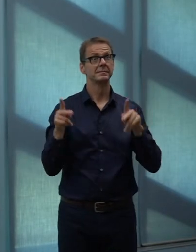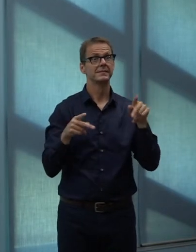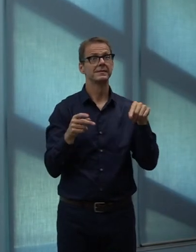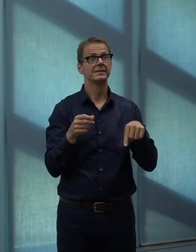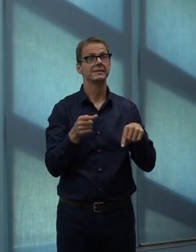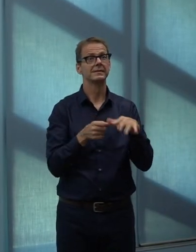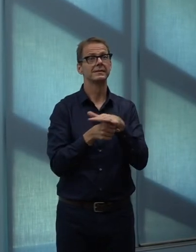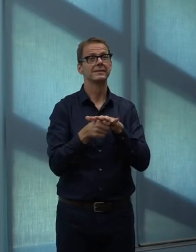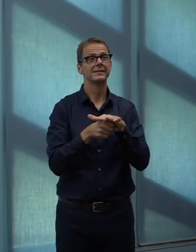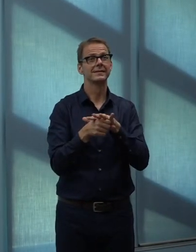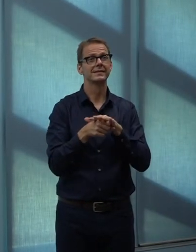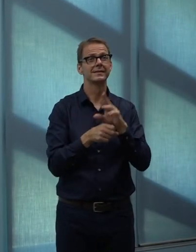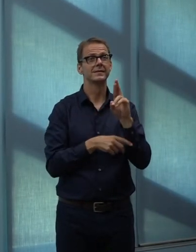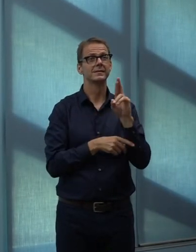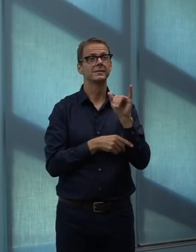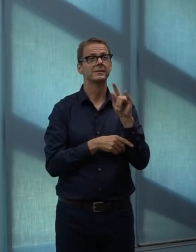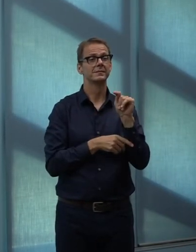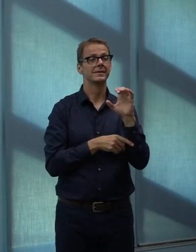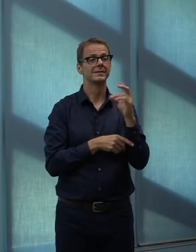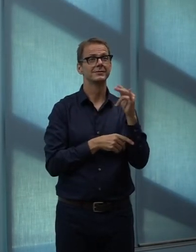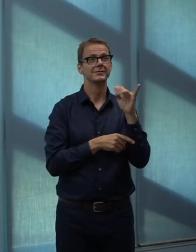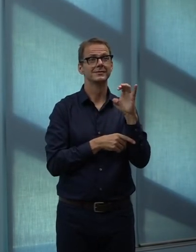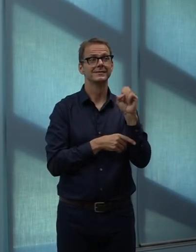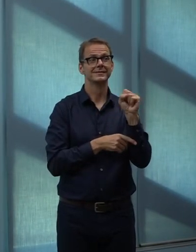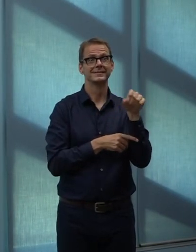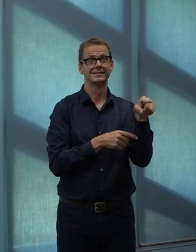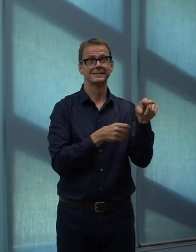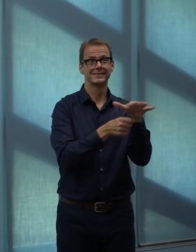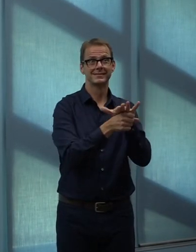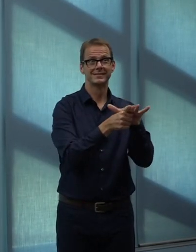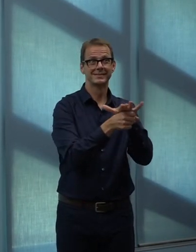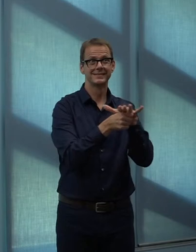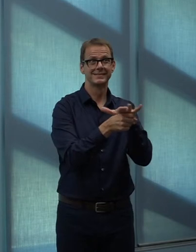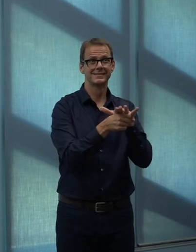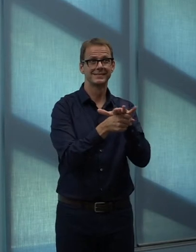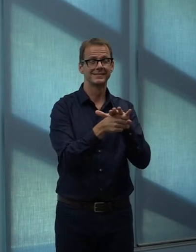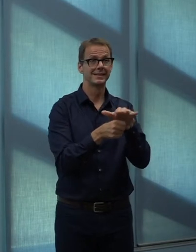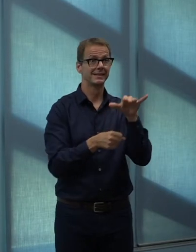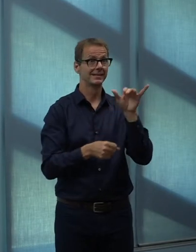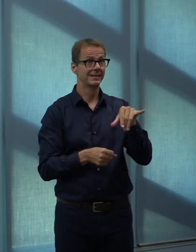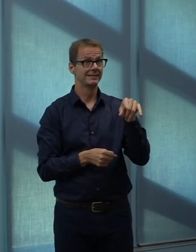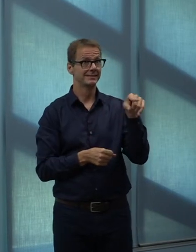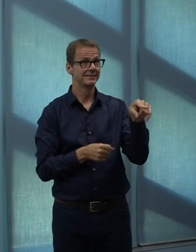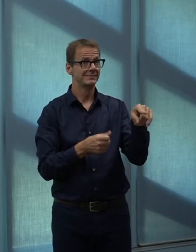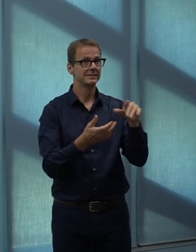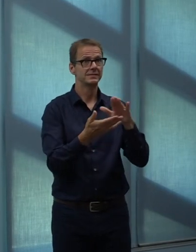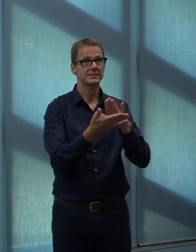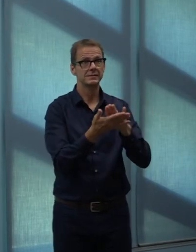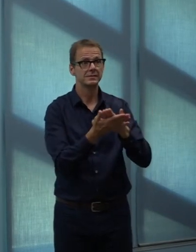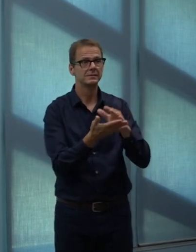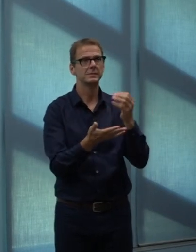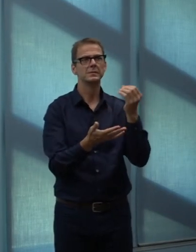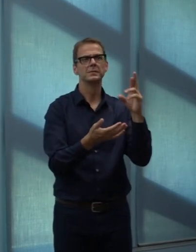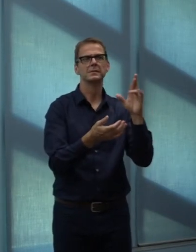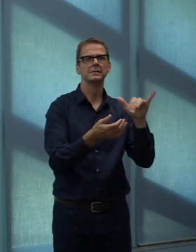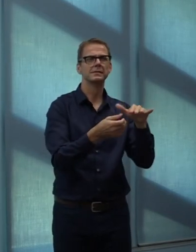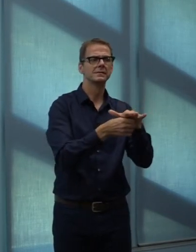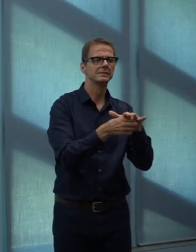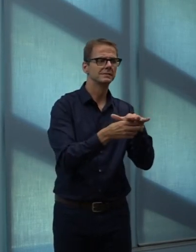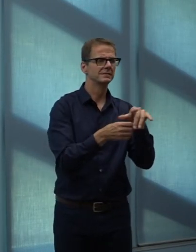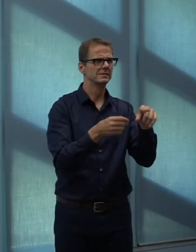So, what's the plan going forward? You know, you kind of mentioned it. You know, are we going to see an expansion of, like, e-park zones?